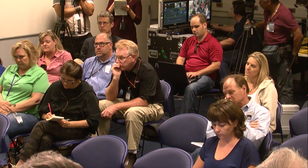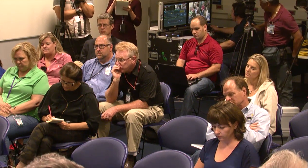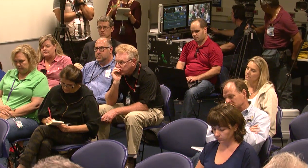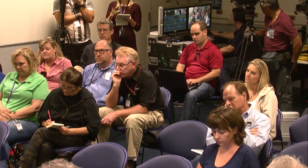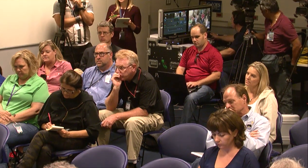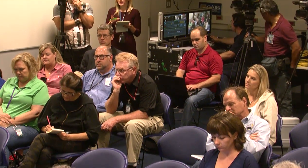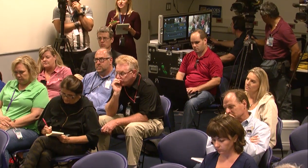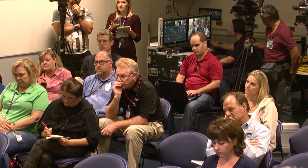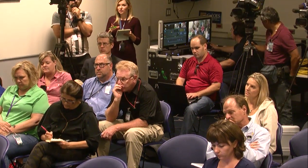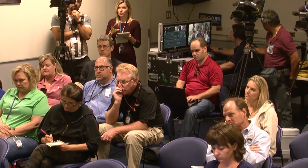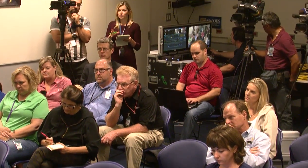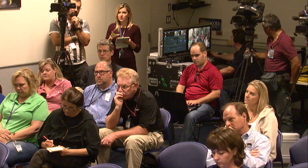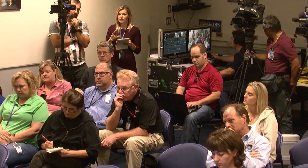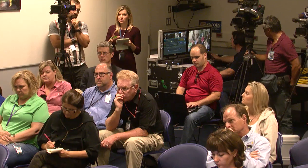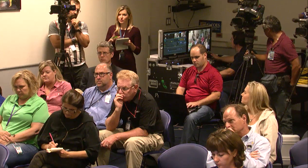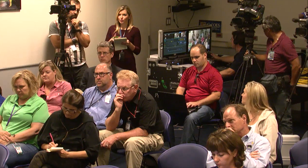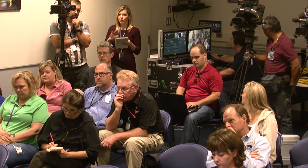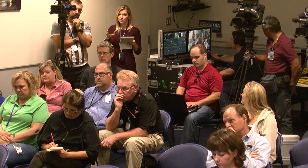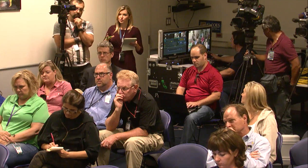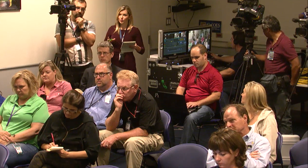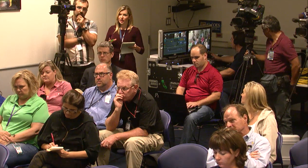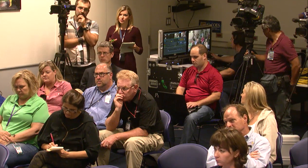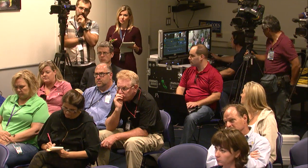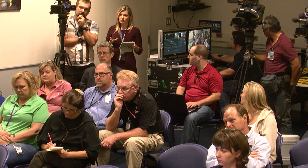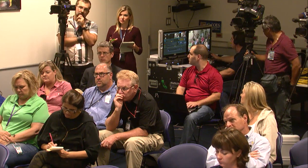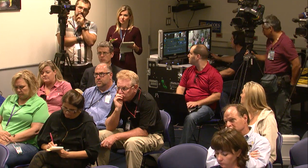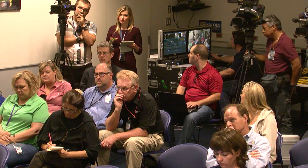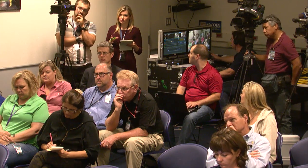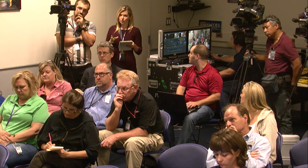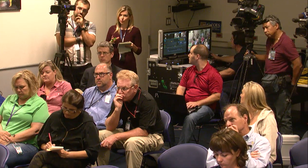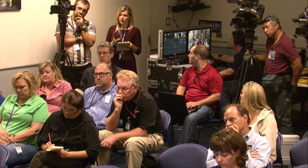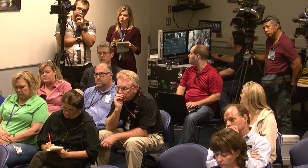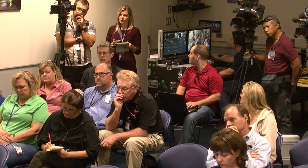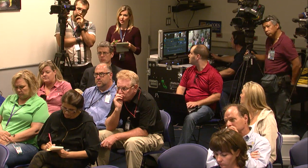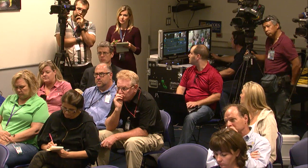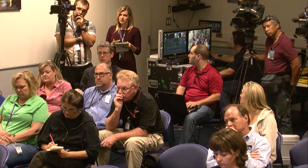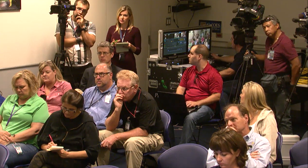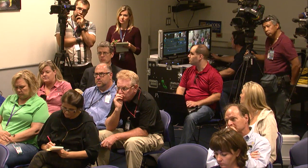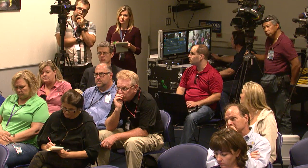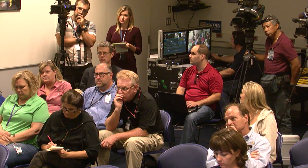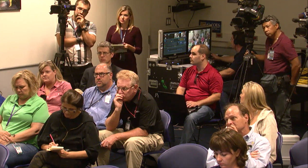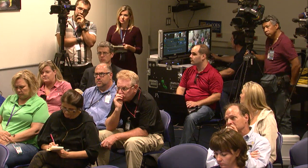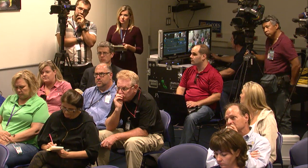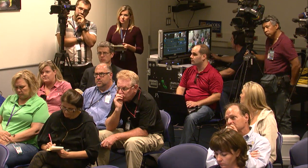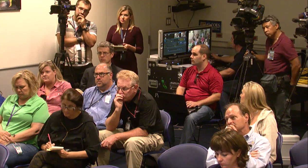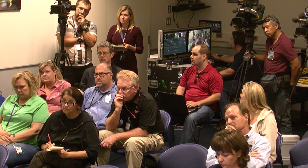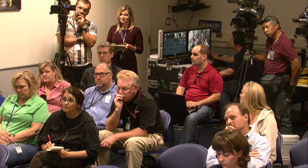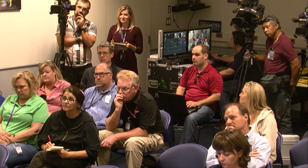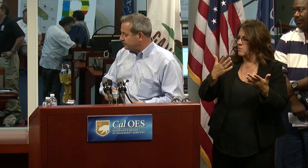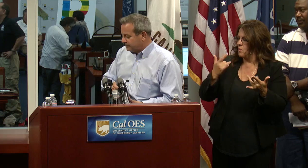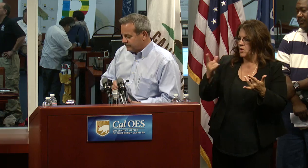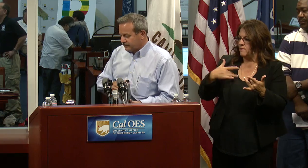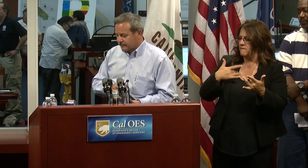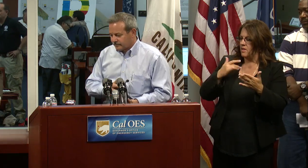it wasn't as bad as it could be in regard to the location that the earthquake actually happened in? John?